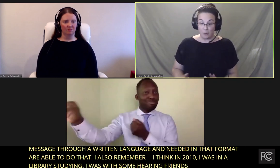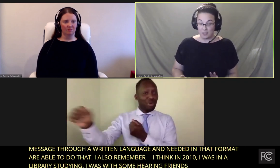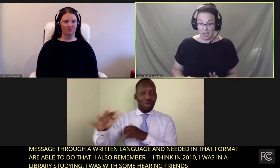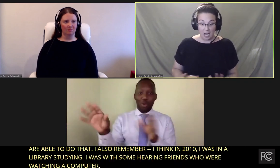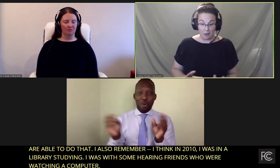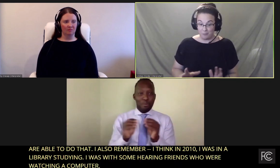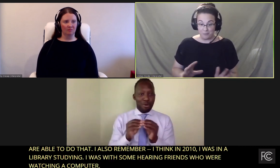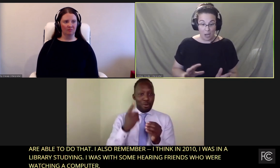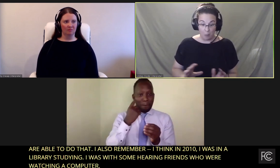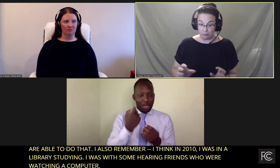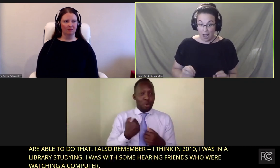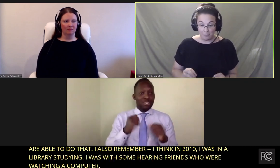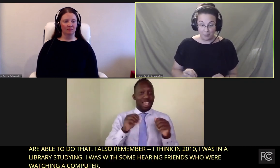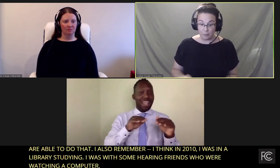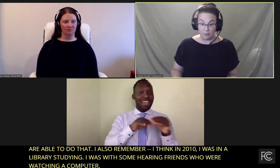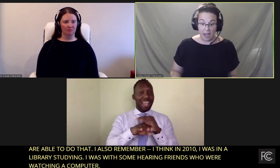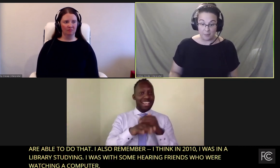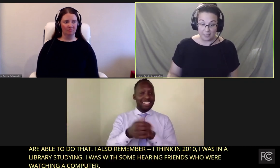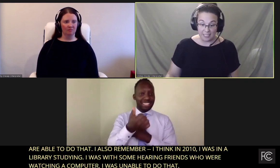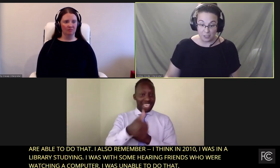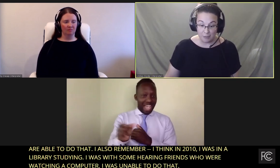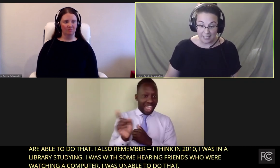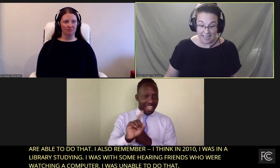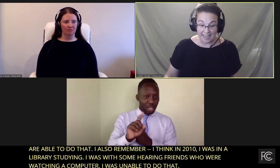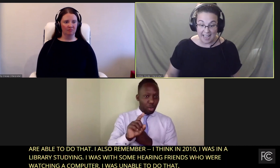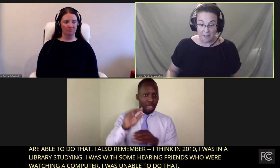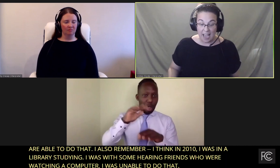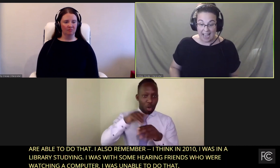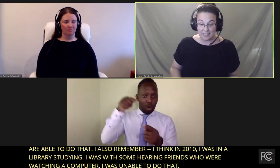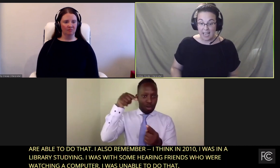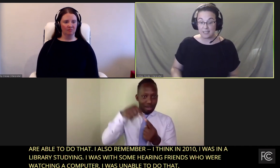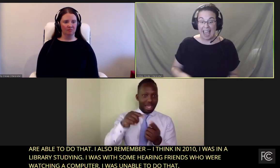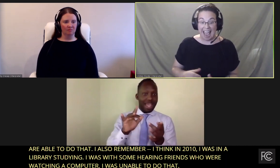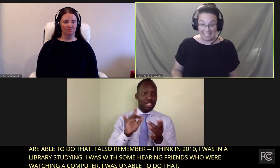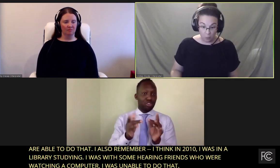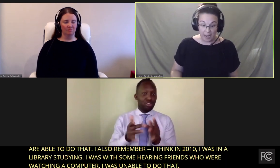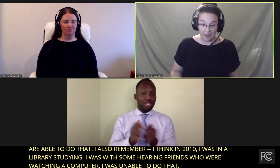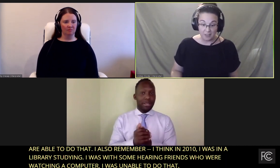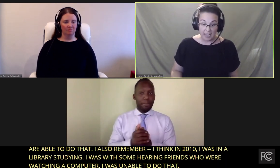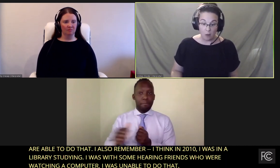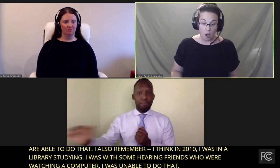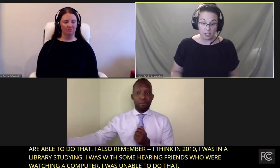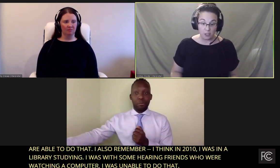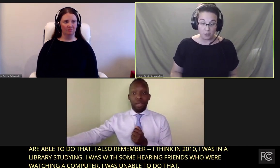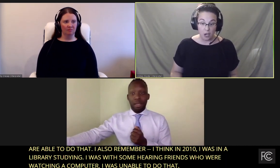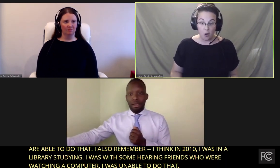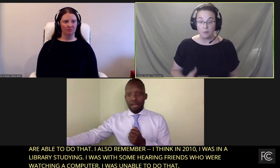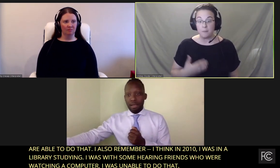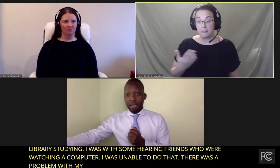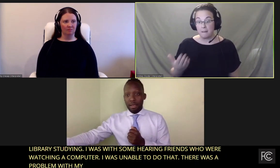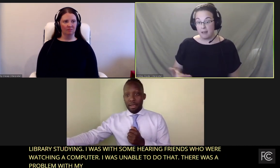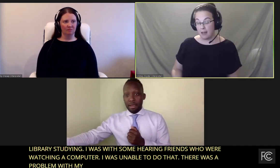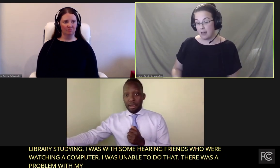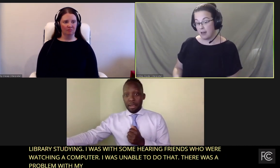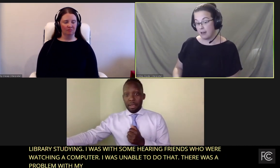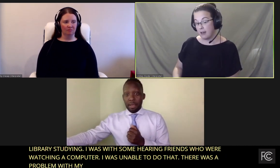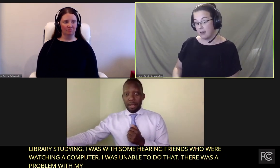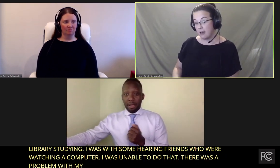There was a problem with my ability to communicate and have access anywhere that I wanted to go.